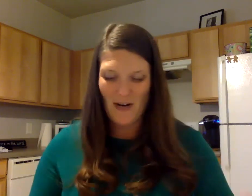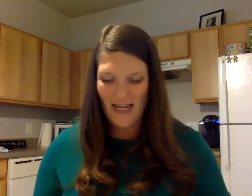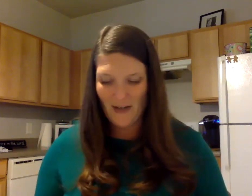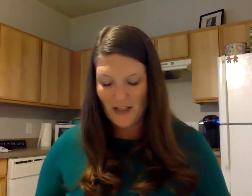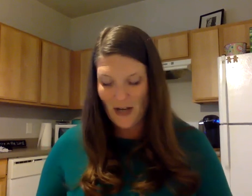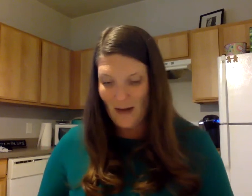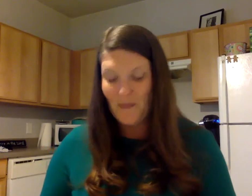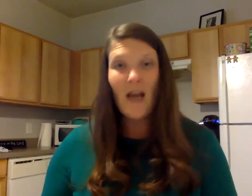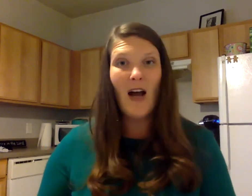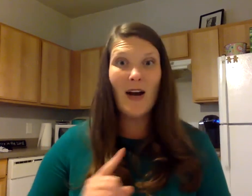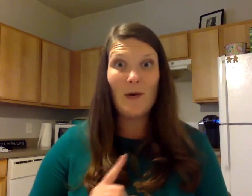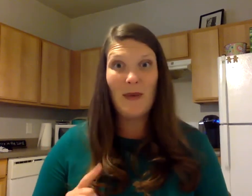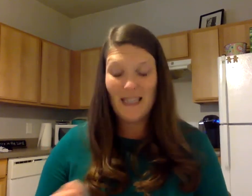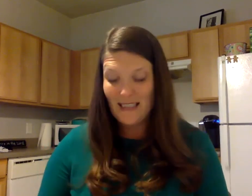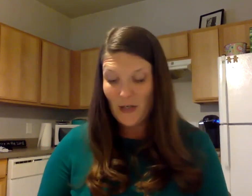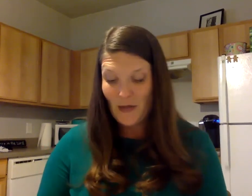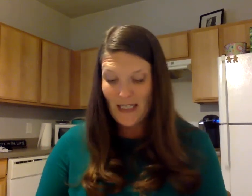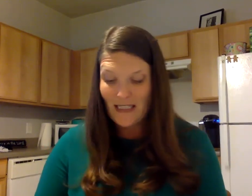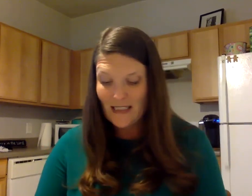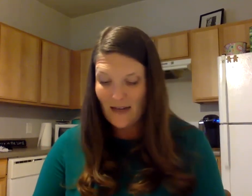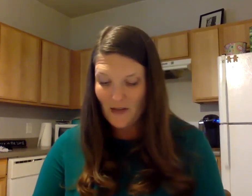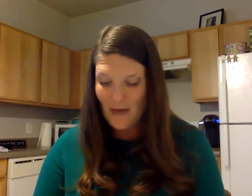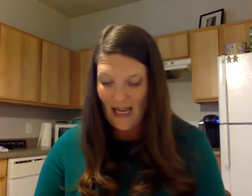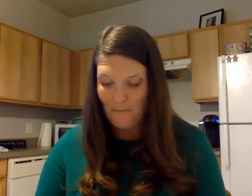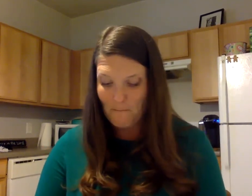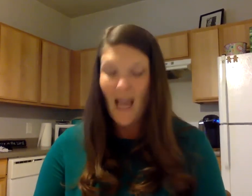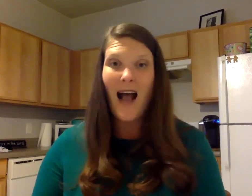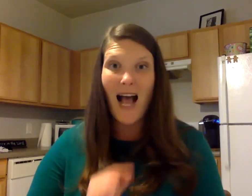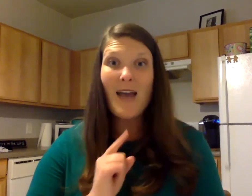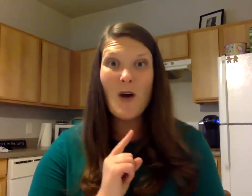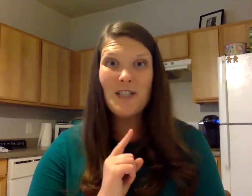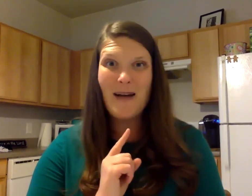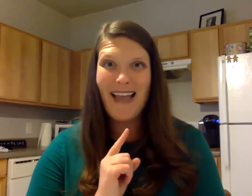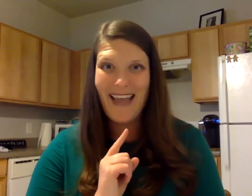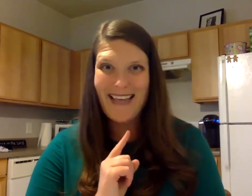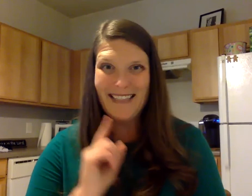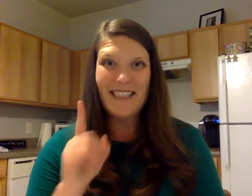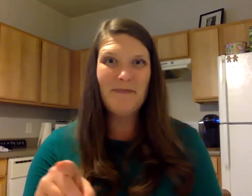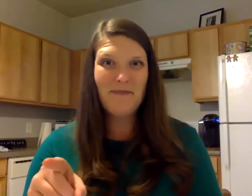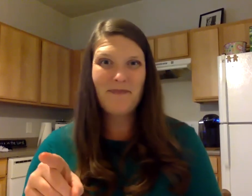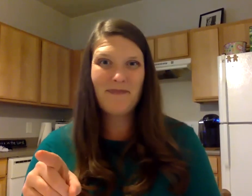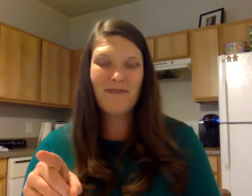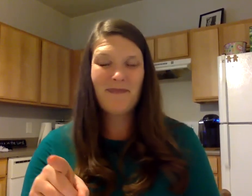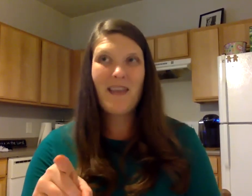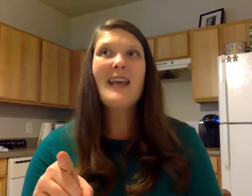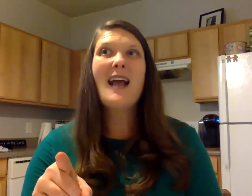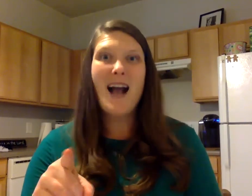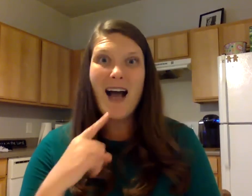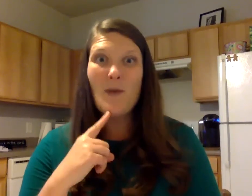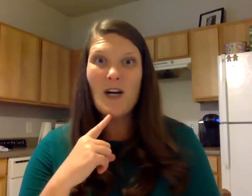All right. Good job. All right. Repeat these two sentences after me. I wash my hands. I wash